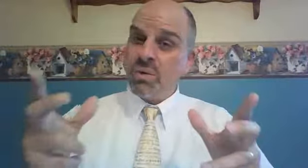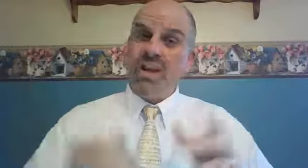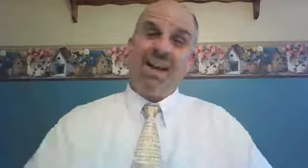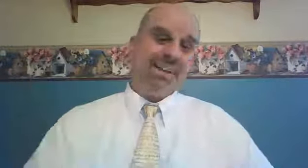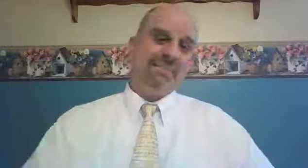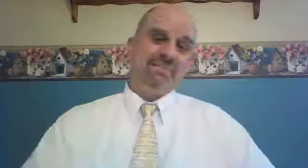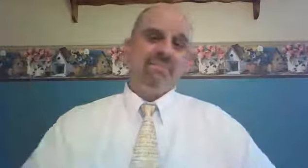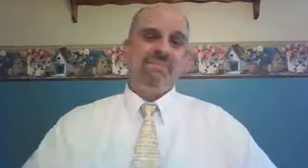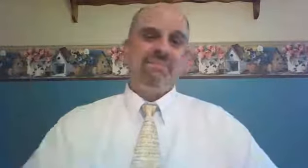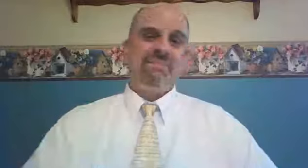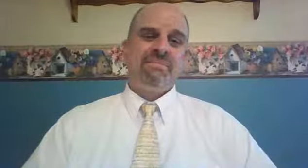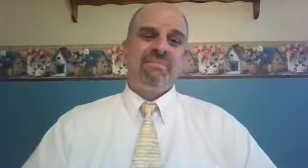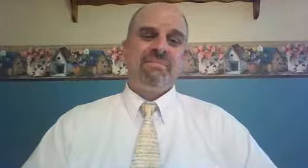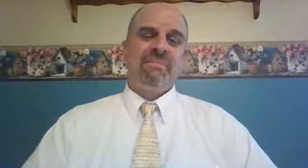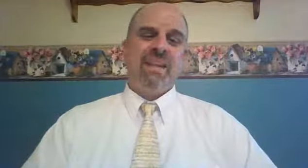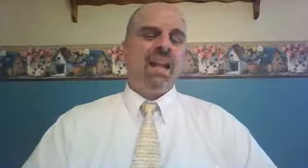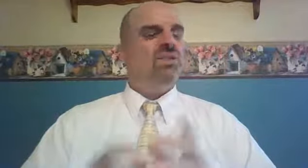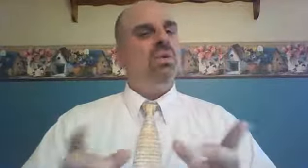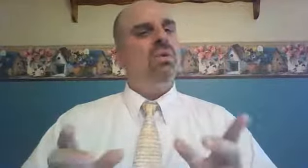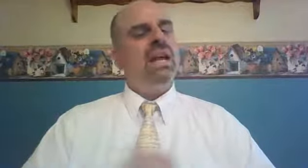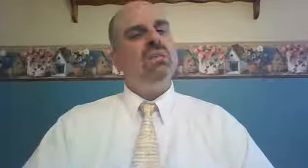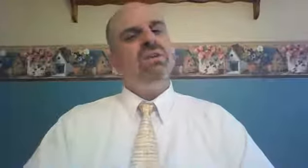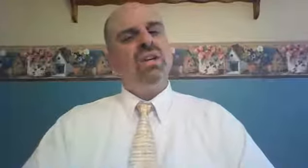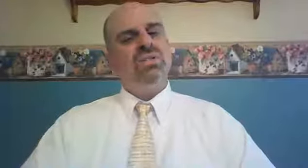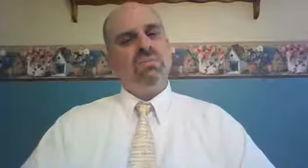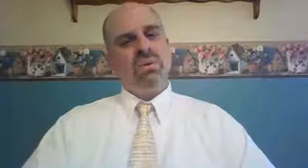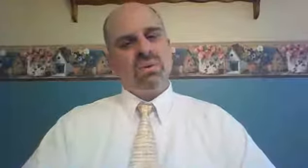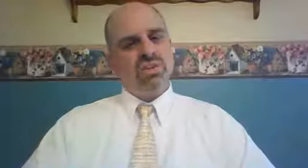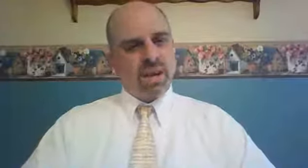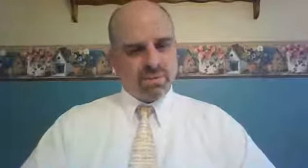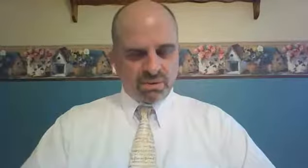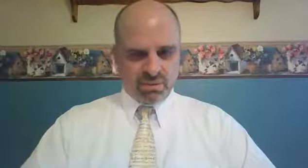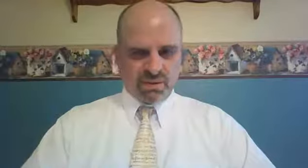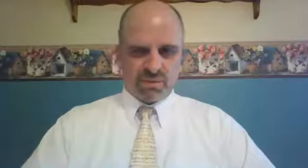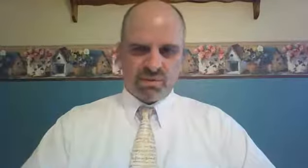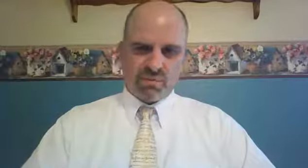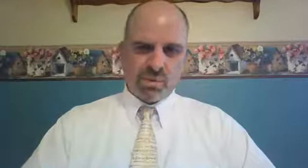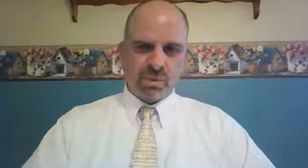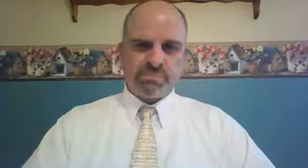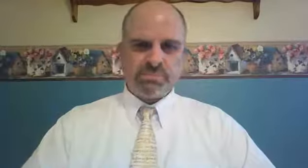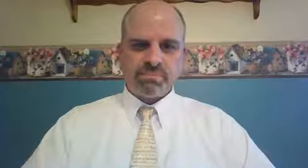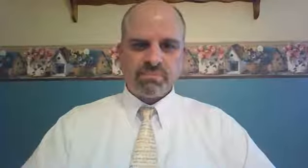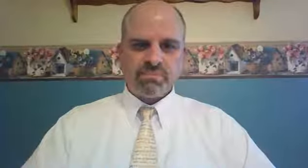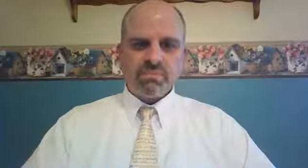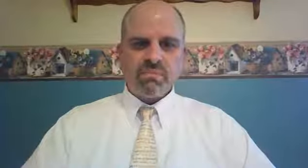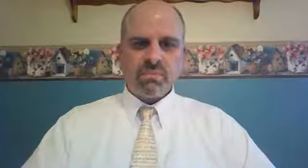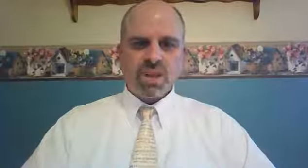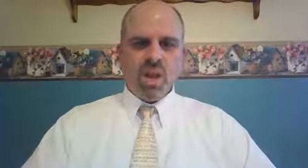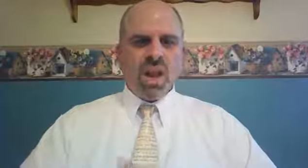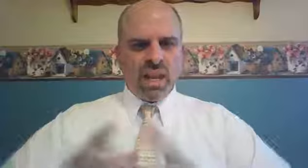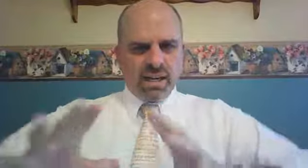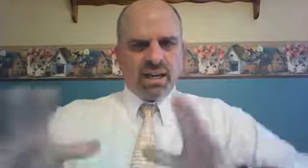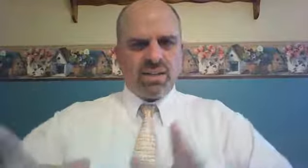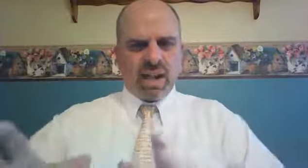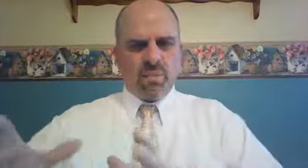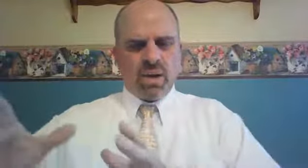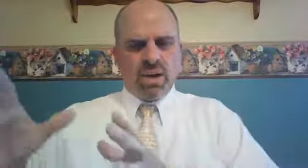going on. And so Naomi says to Ruth in chapter three, verse four. At nighttime, when